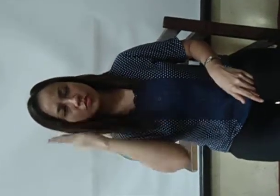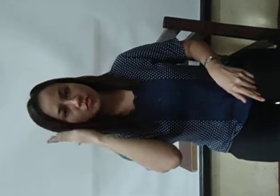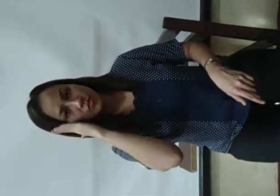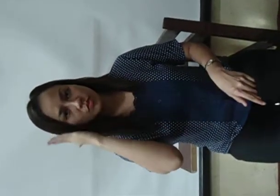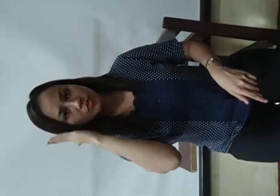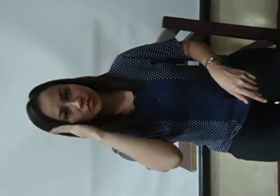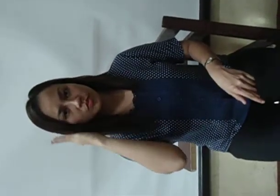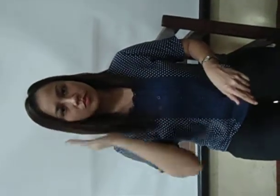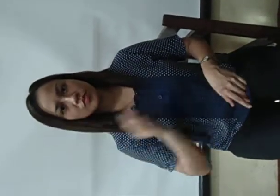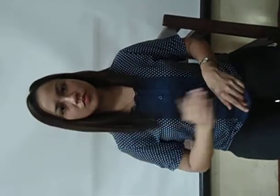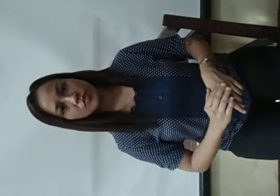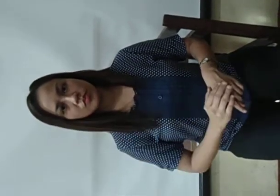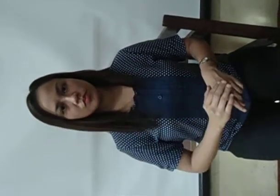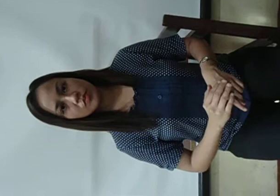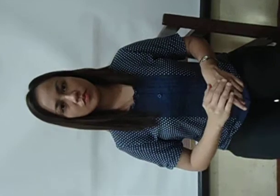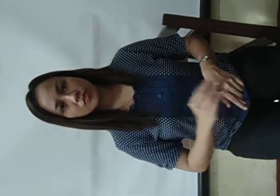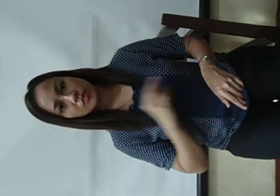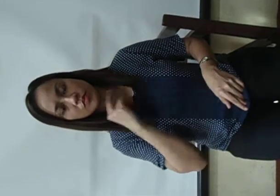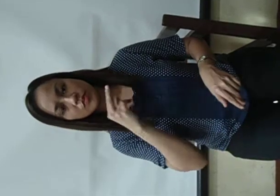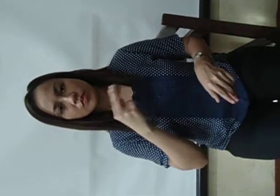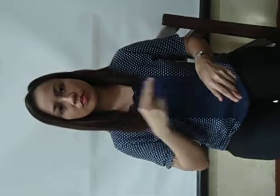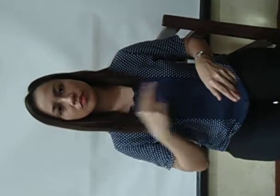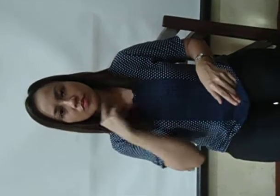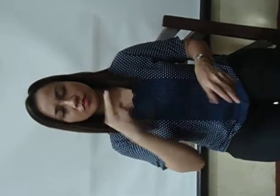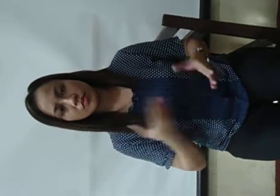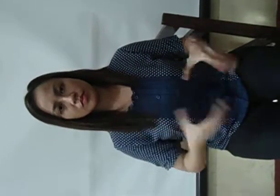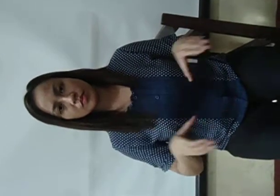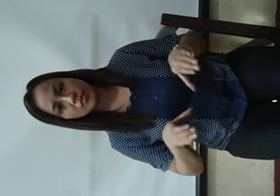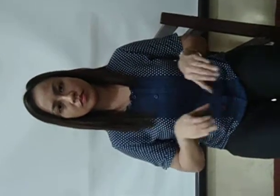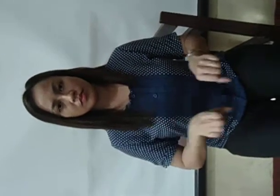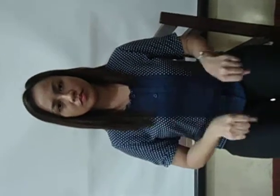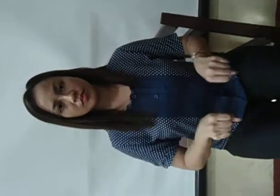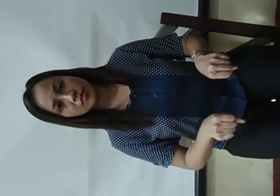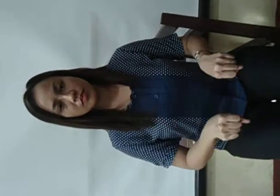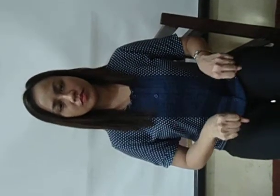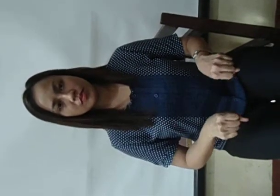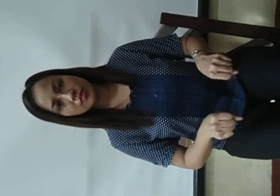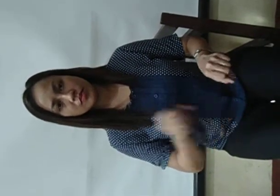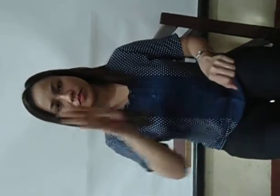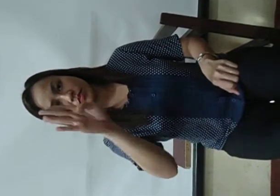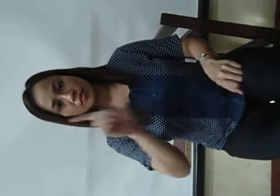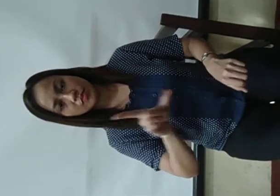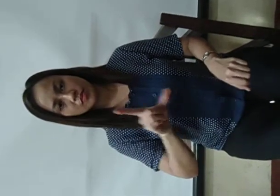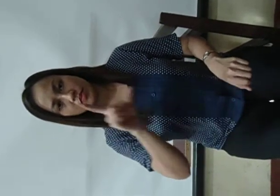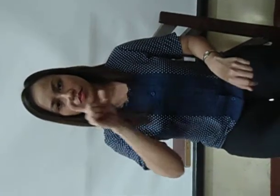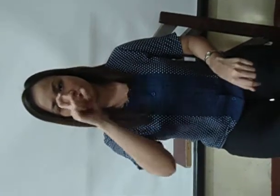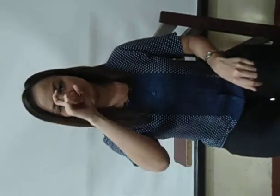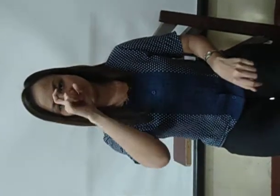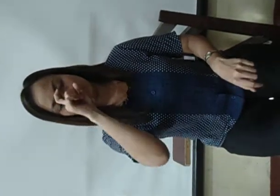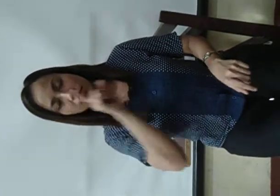incapacitated, or below the legal age of consent.